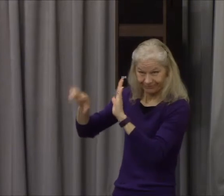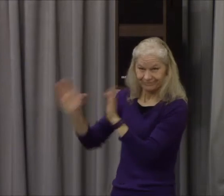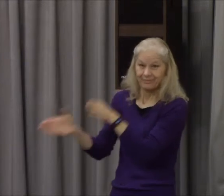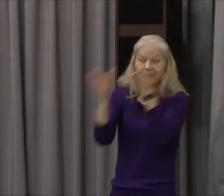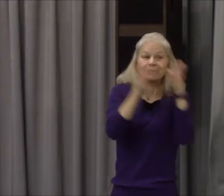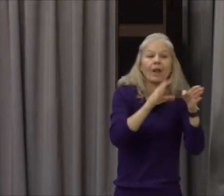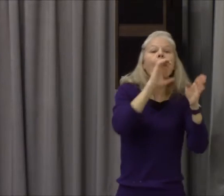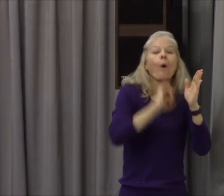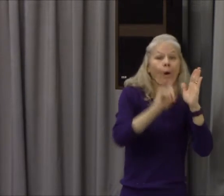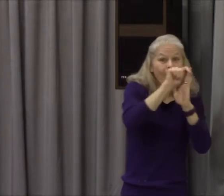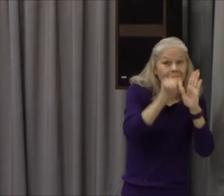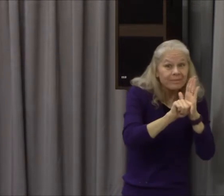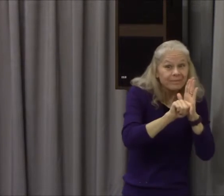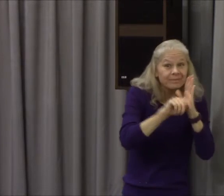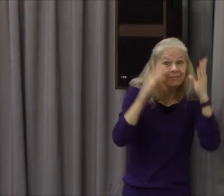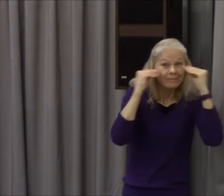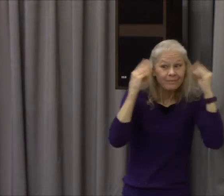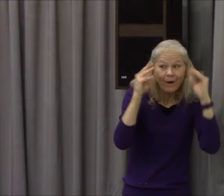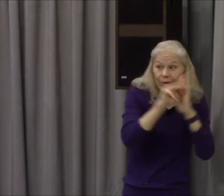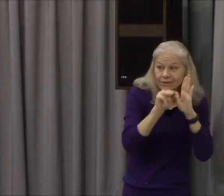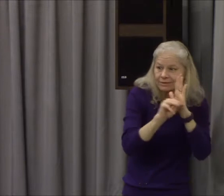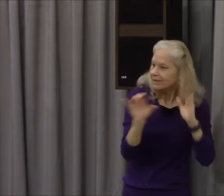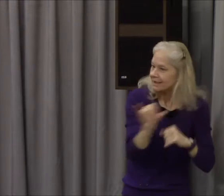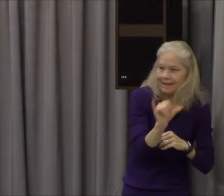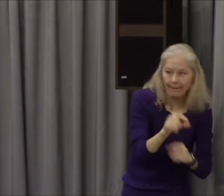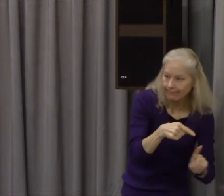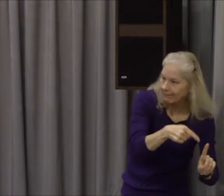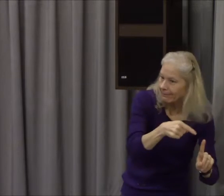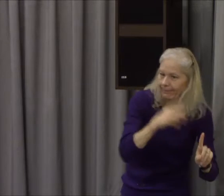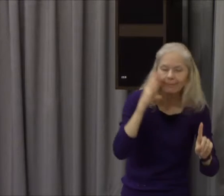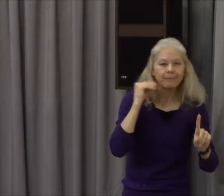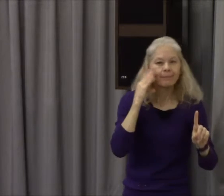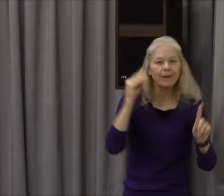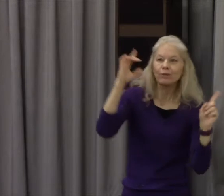He was called to lead Israel out of Egypt.